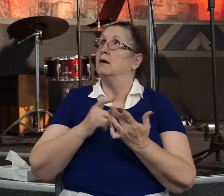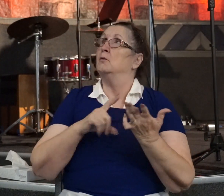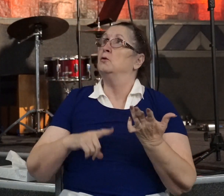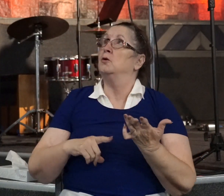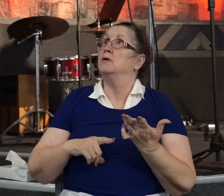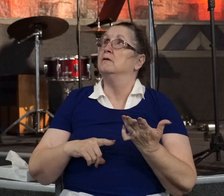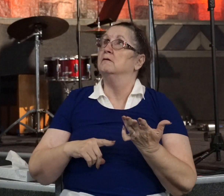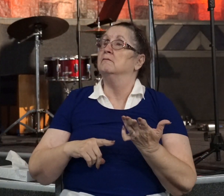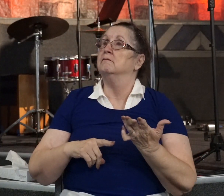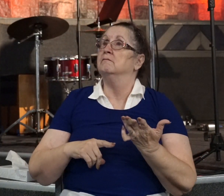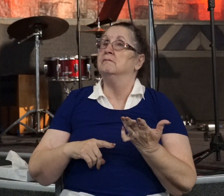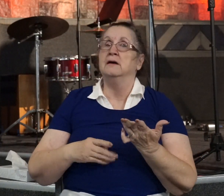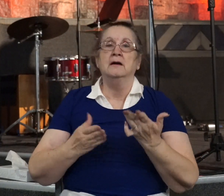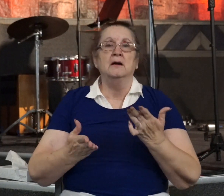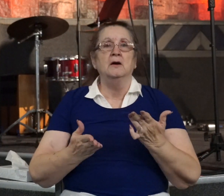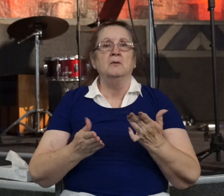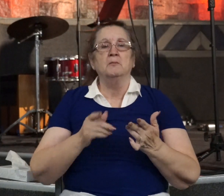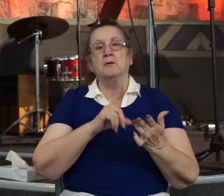Maybe the Lord's been calling you to something lately.